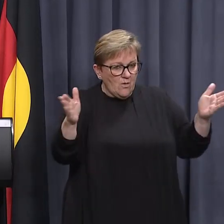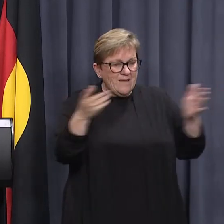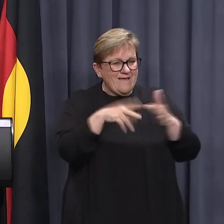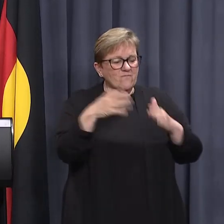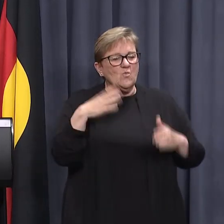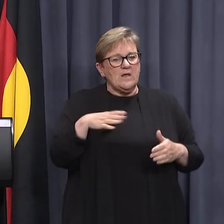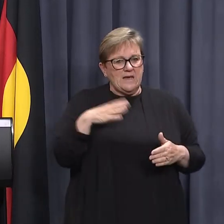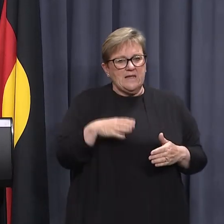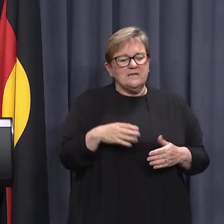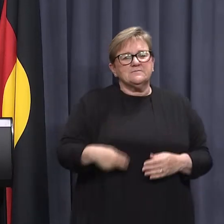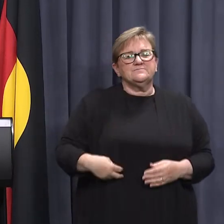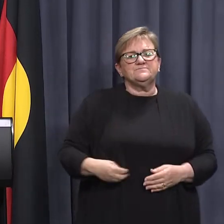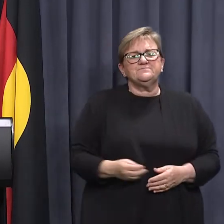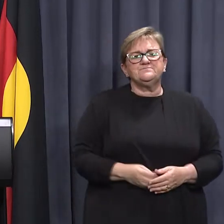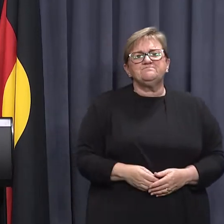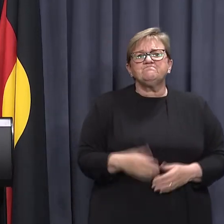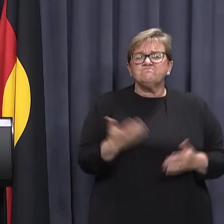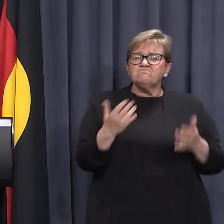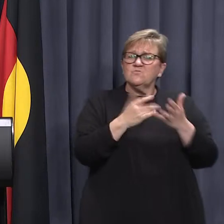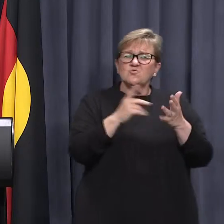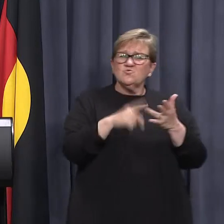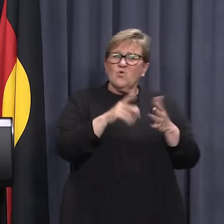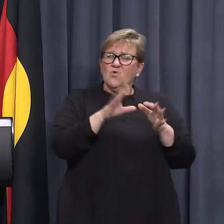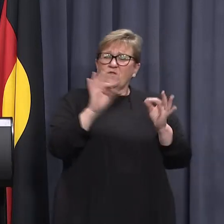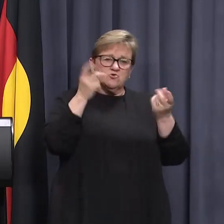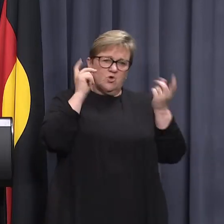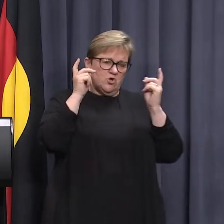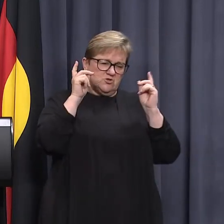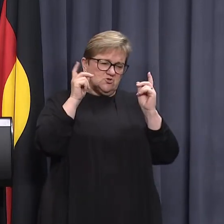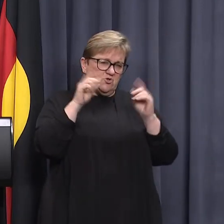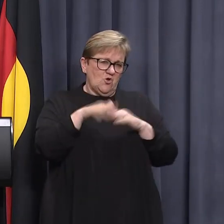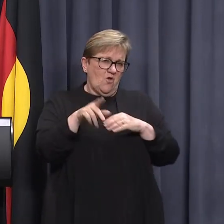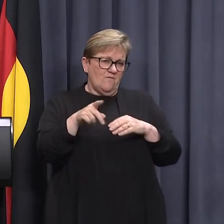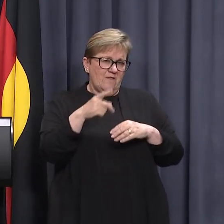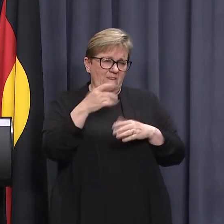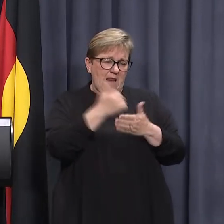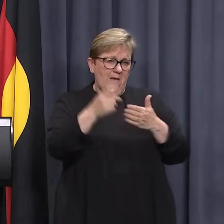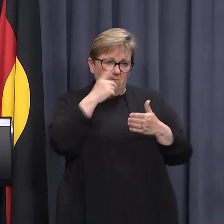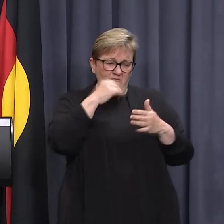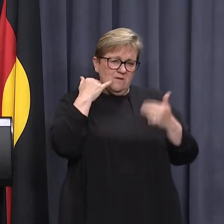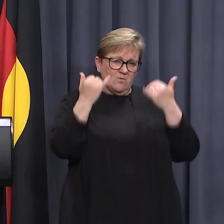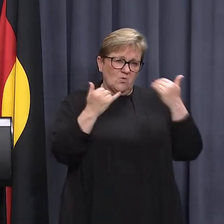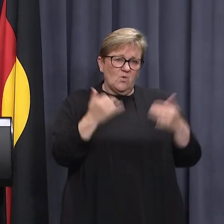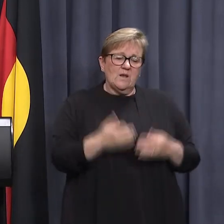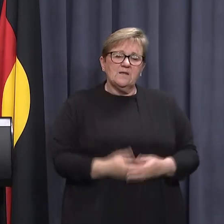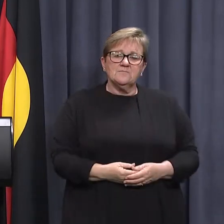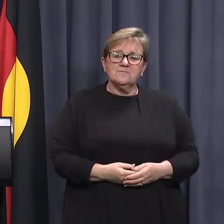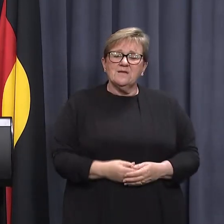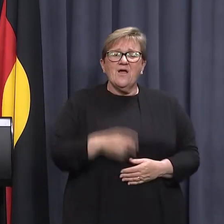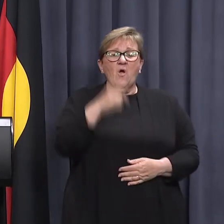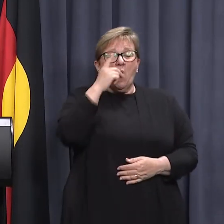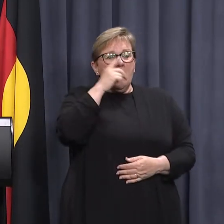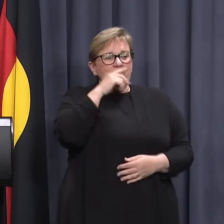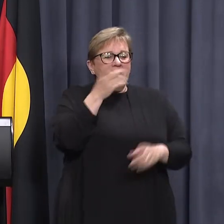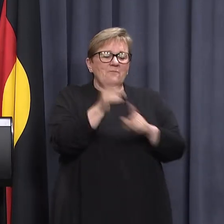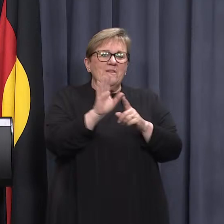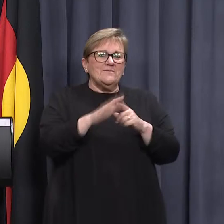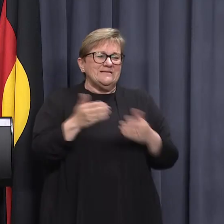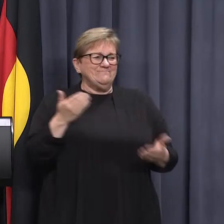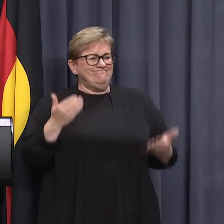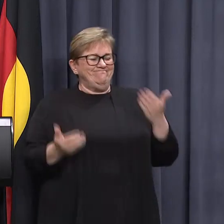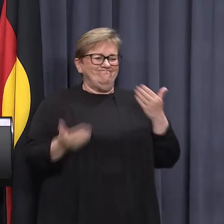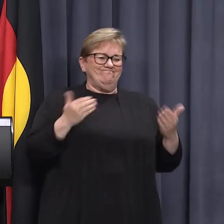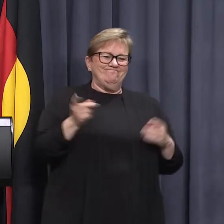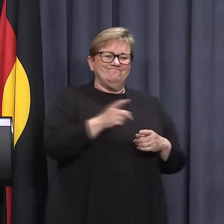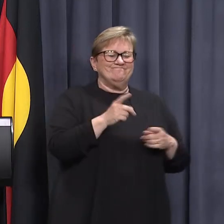if we need to go further than that. So there's no concern around capacity. In terms of people's reluctance to come forward, I think